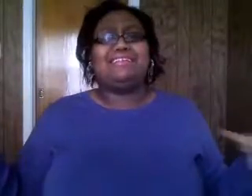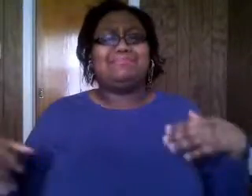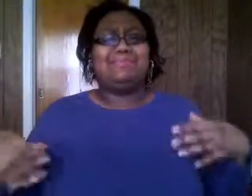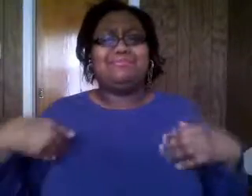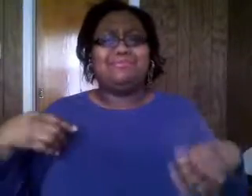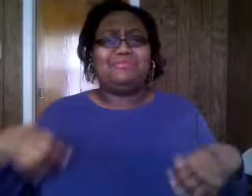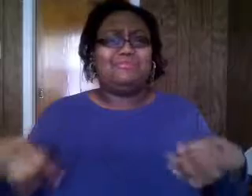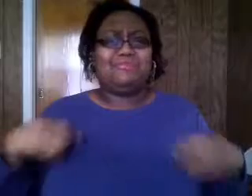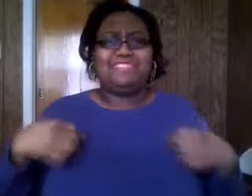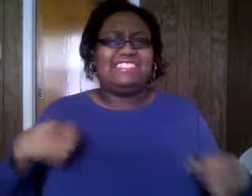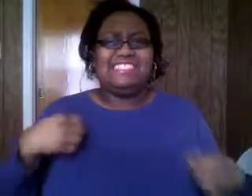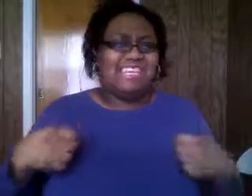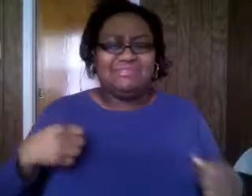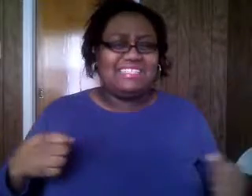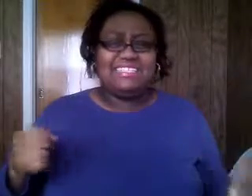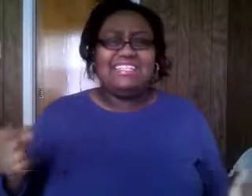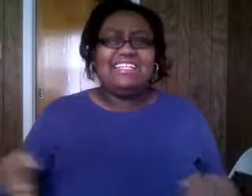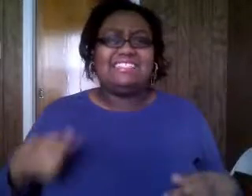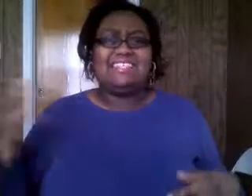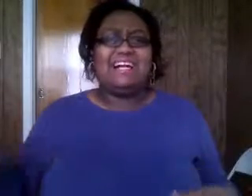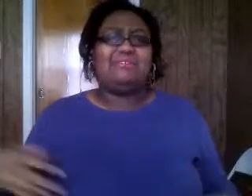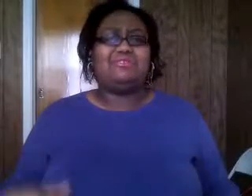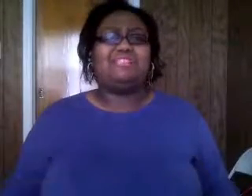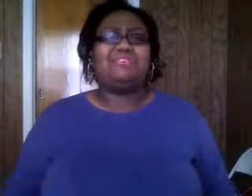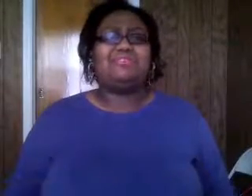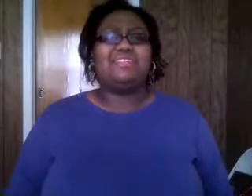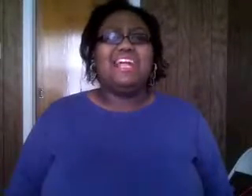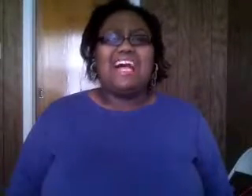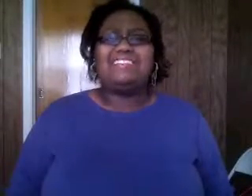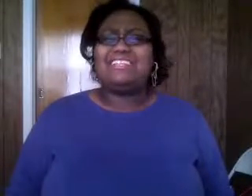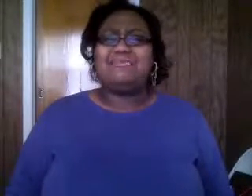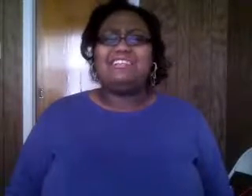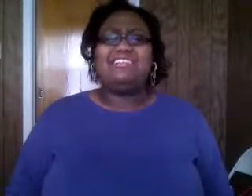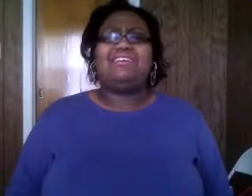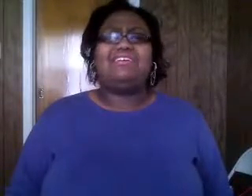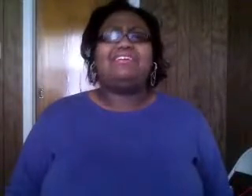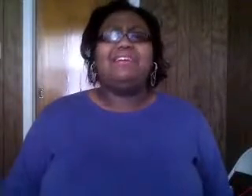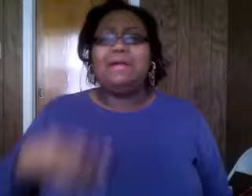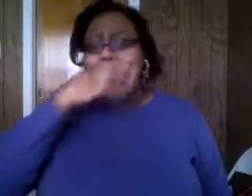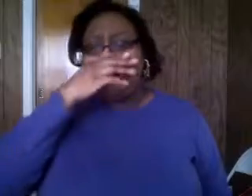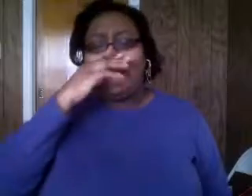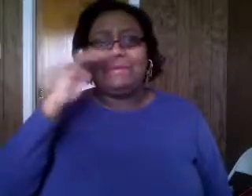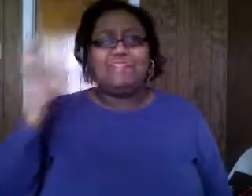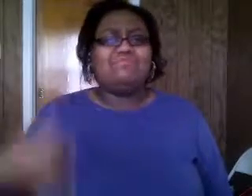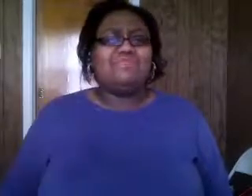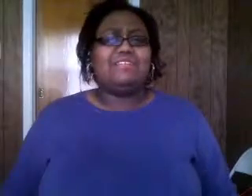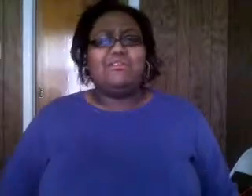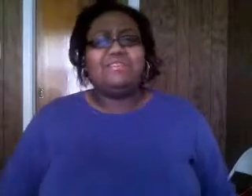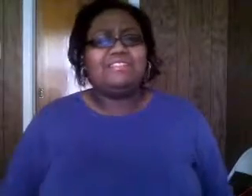like some people who worked for the cta was there that's the chicago transit authority i was like what do they do out here all right great live over here or